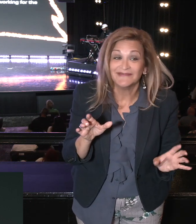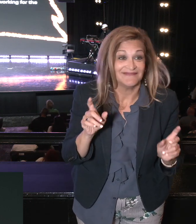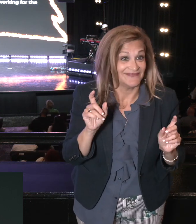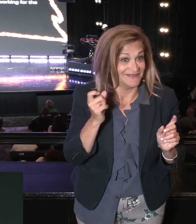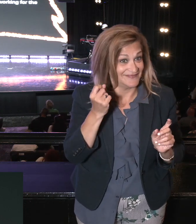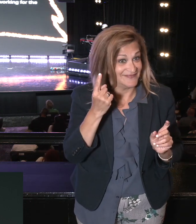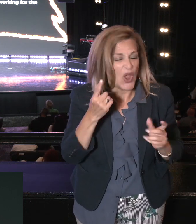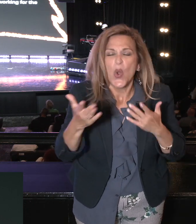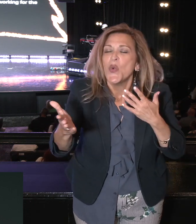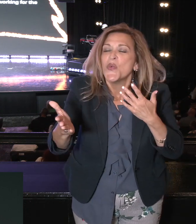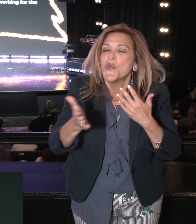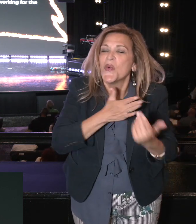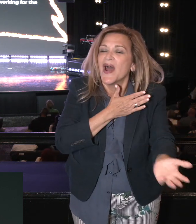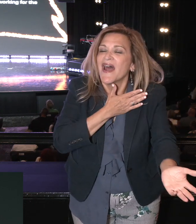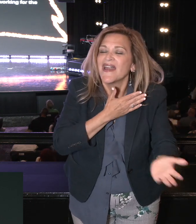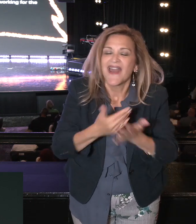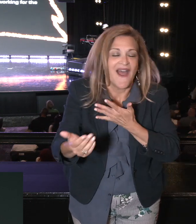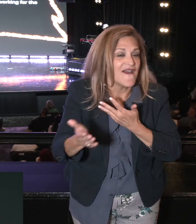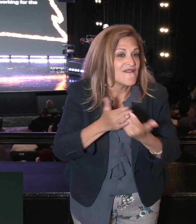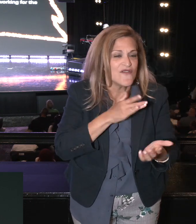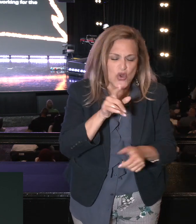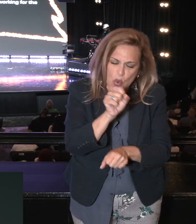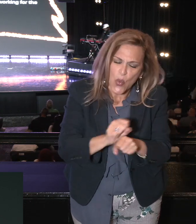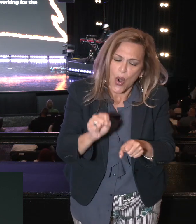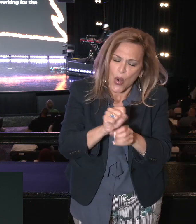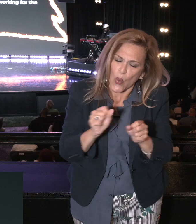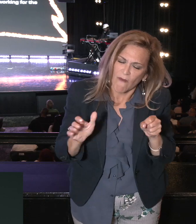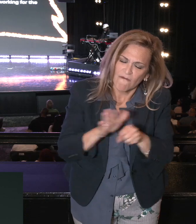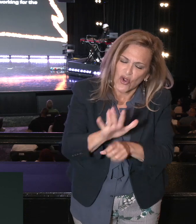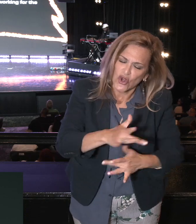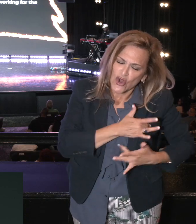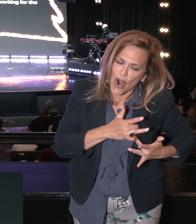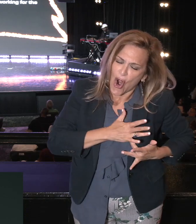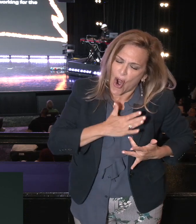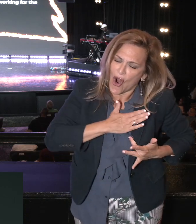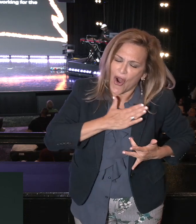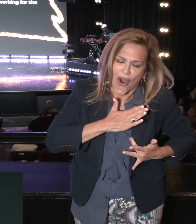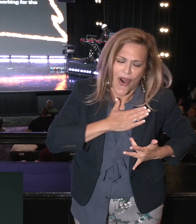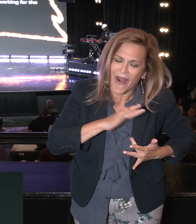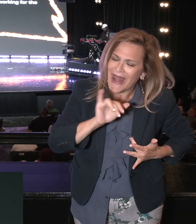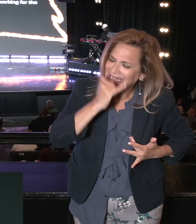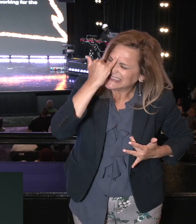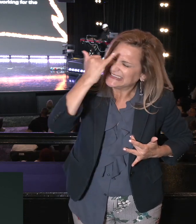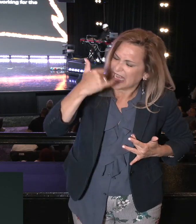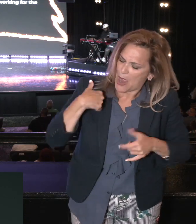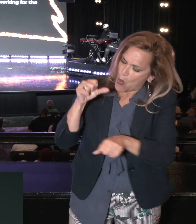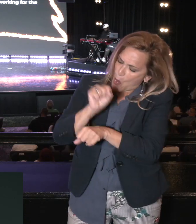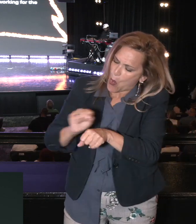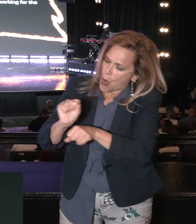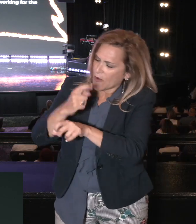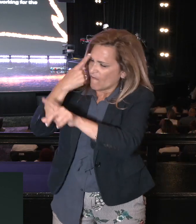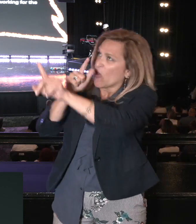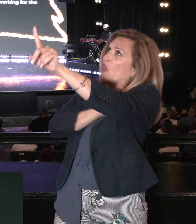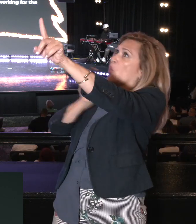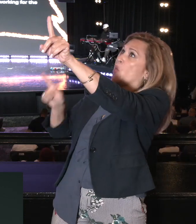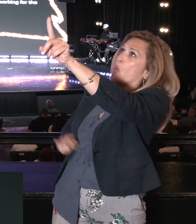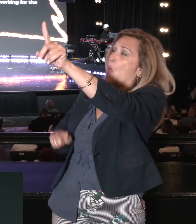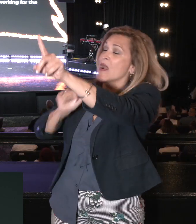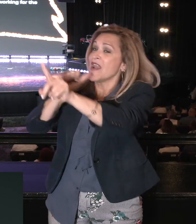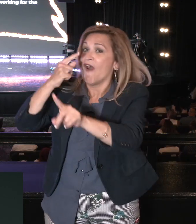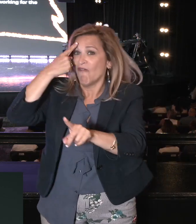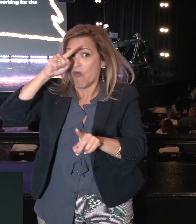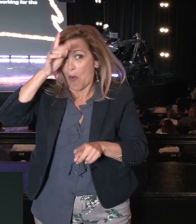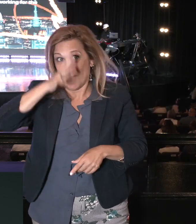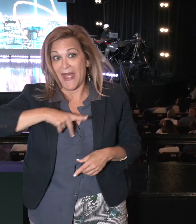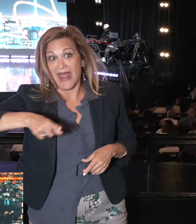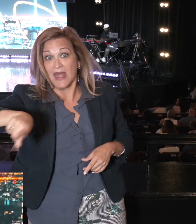wiggle room here. Whatever you do. Work at it with all your heart. Wholeheartedly. As working for the Lord. Not for man. So when